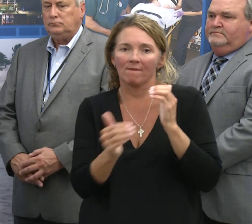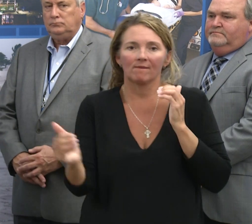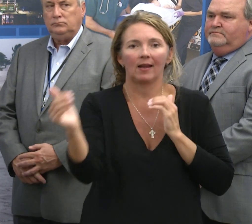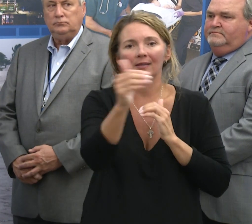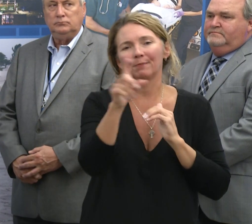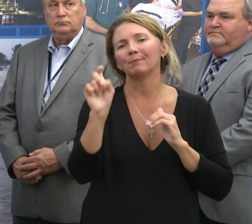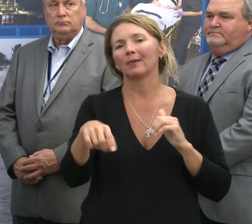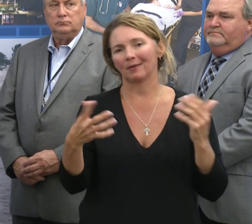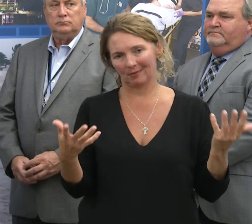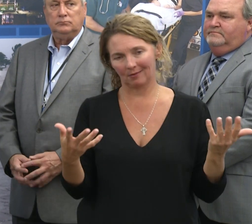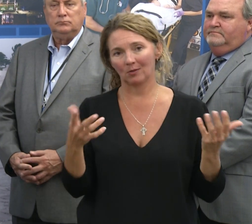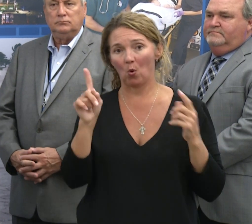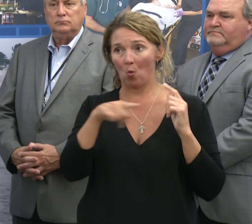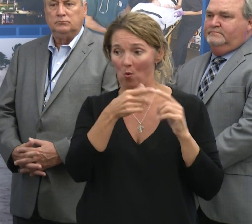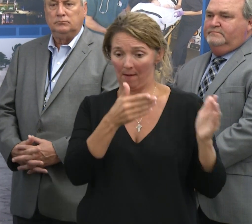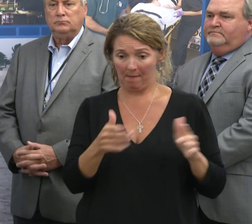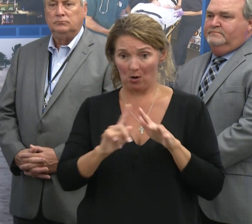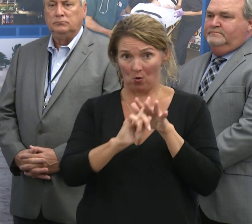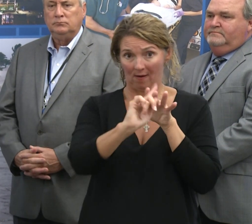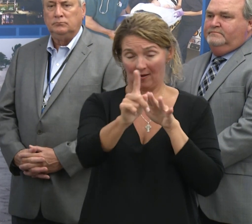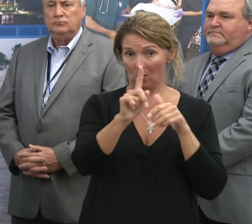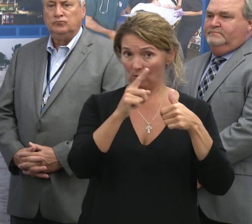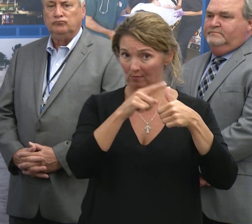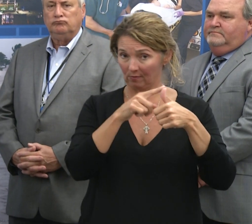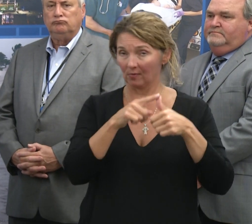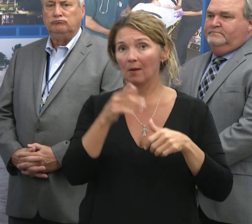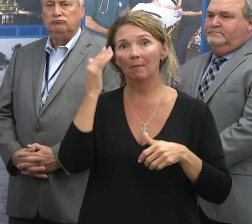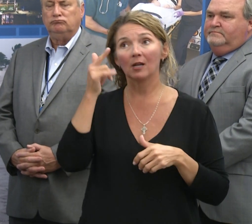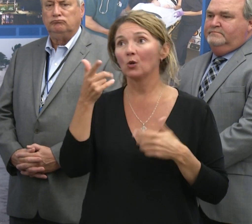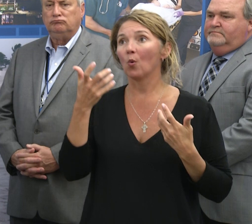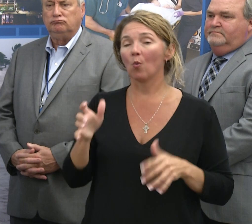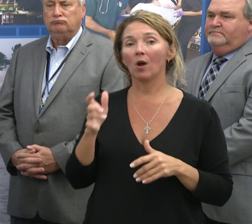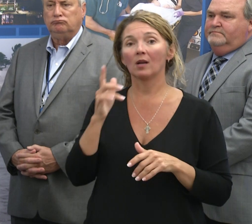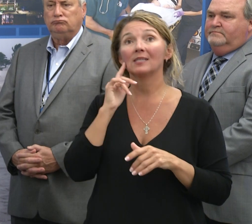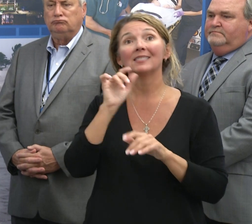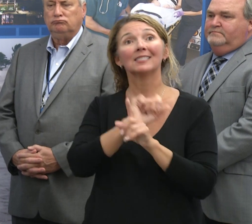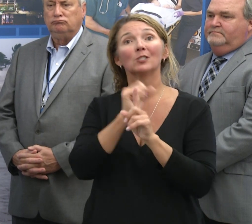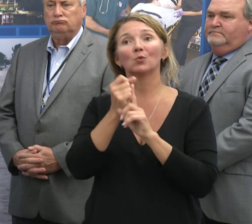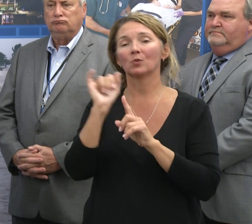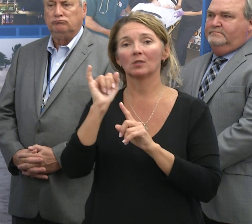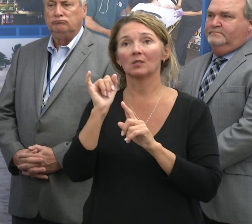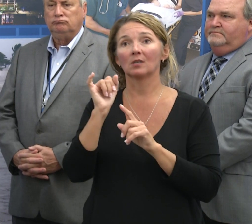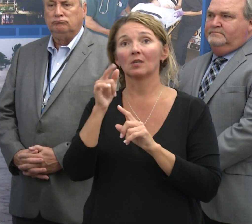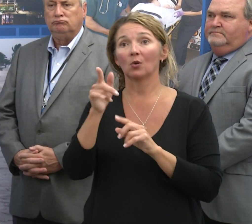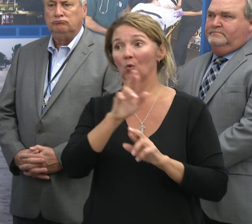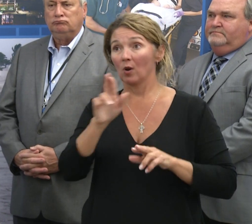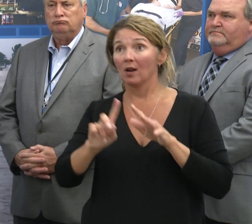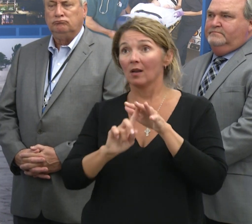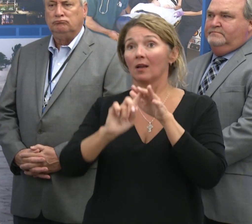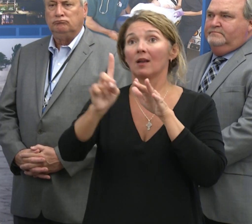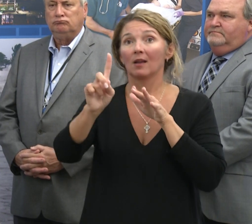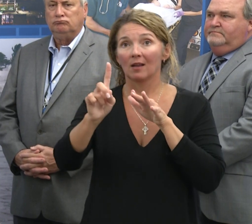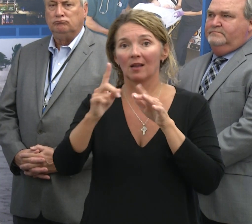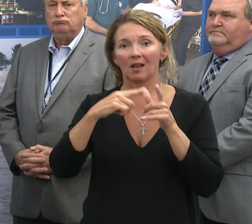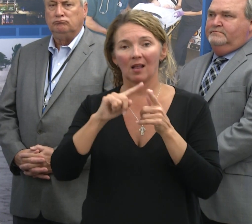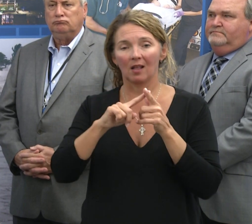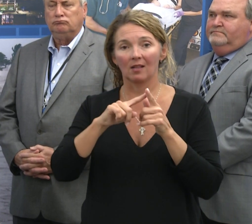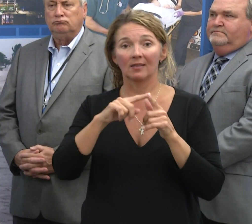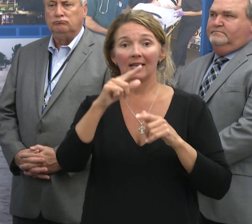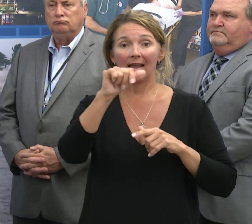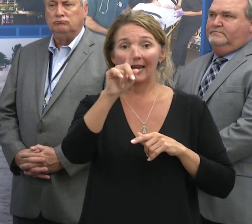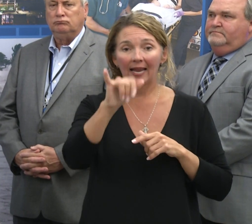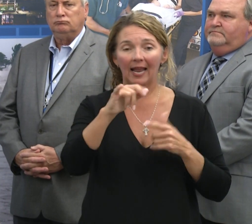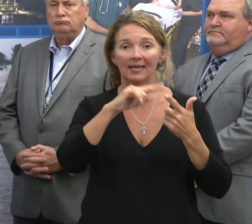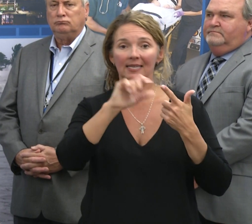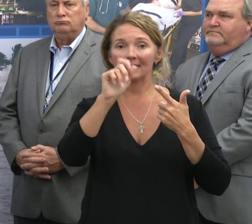when they're going to evacuate because what you don't want is a situation where all of a sudden you have to evacuate and the Gandy, Howard